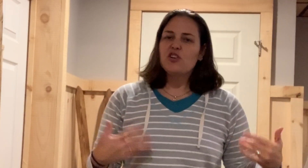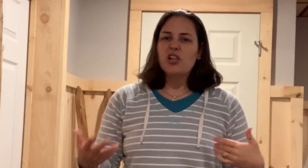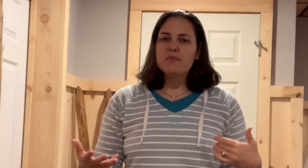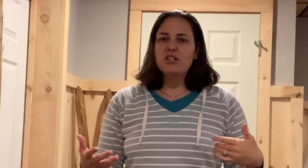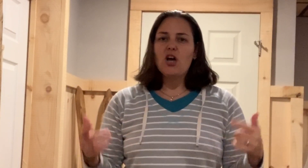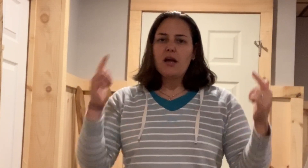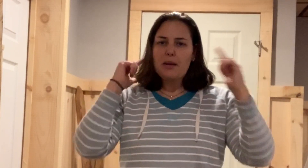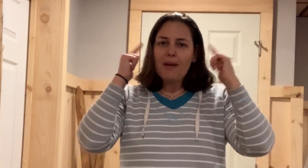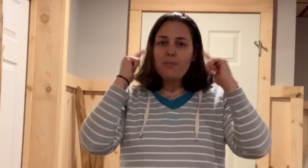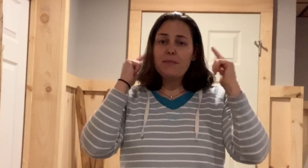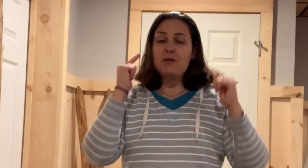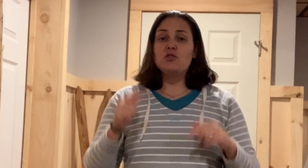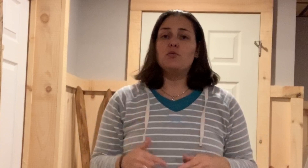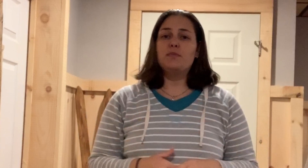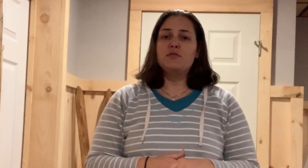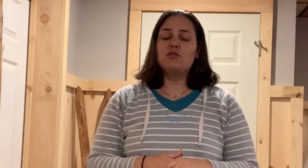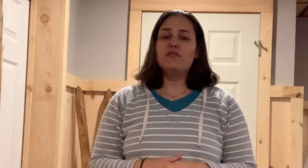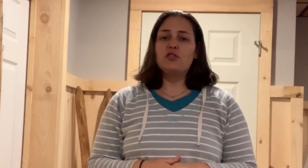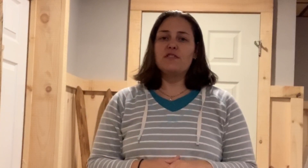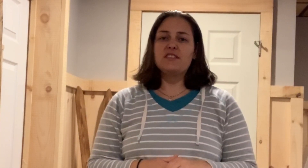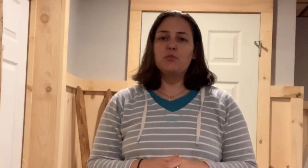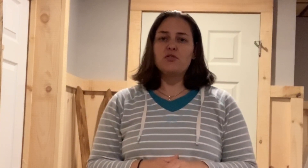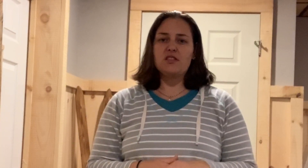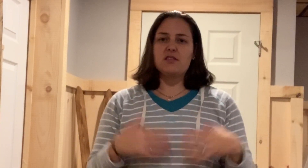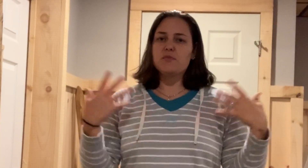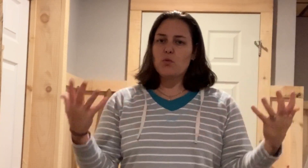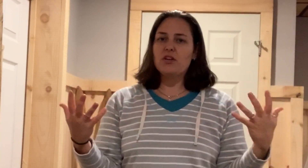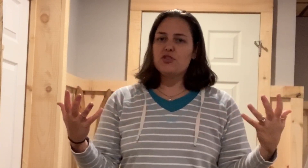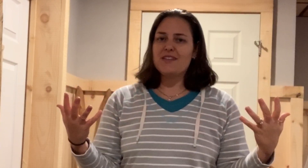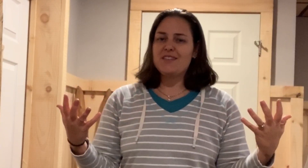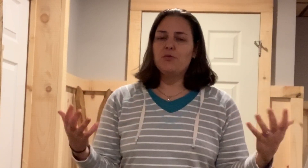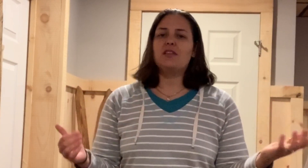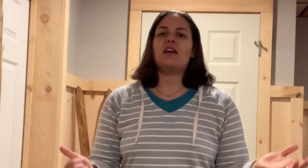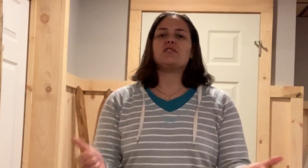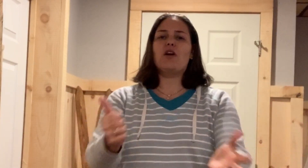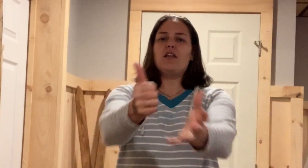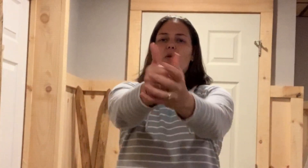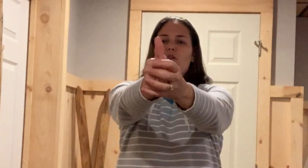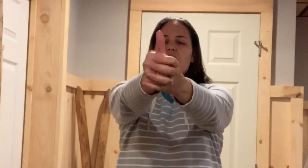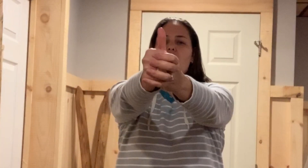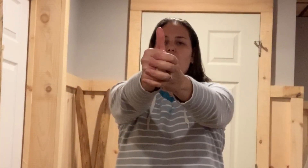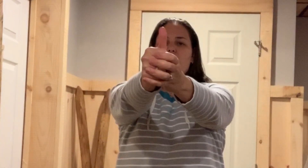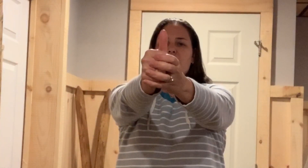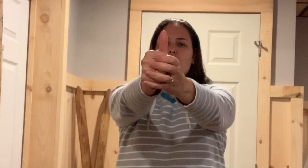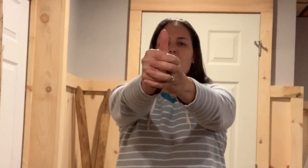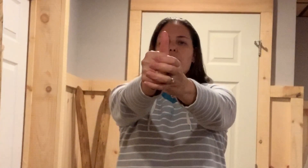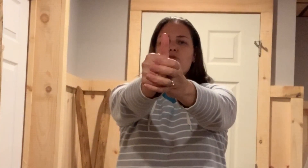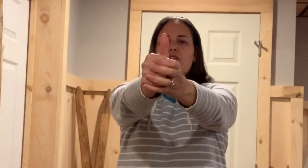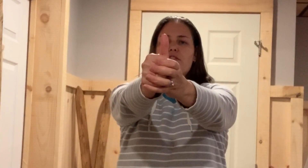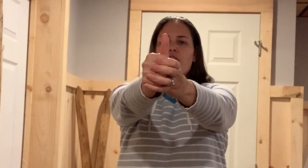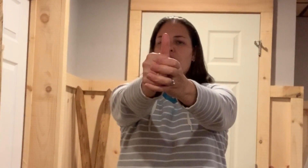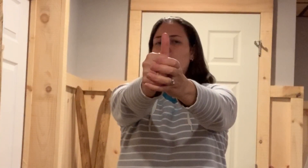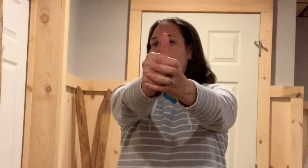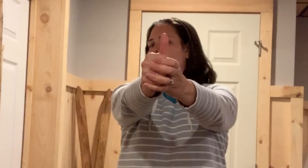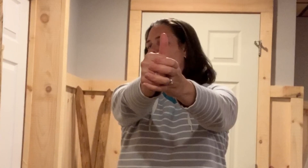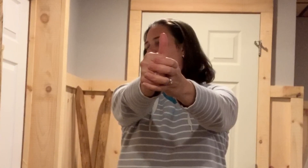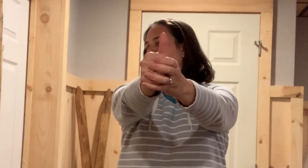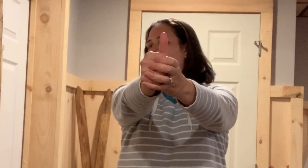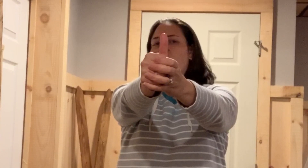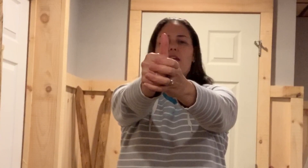clumsy a lot, it might be due to your vestibular system. So we're going to try to stimulate that. So how did that work? You're to stick your thumb directly in front of you, and you're going to move your head